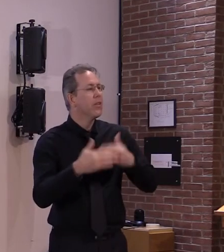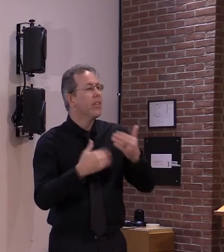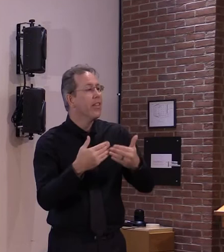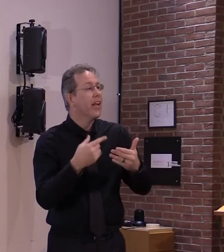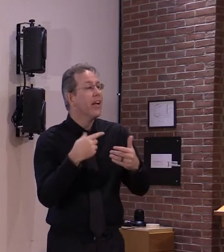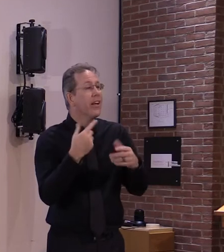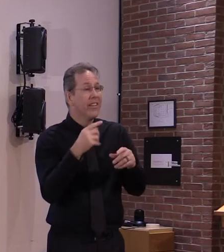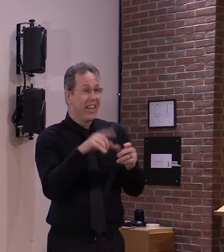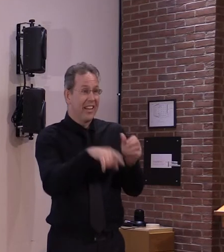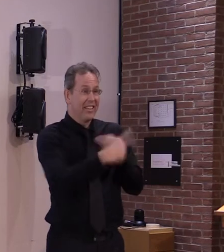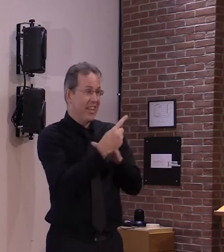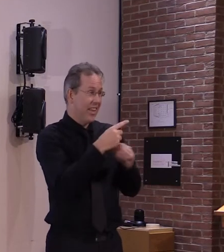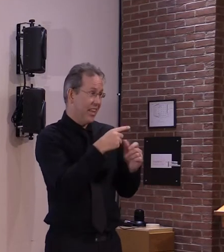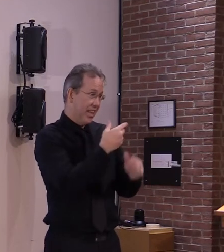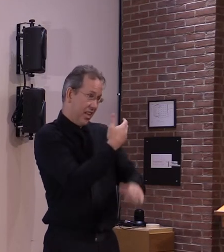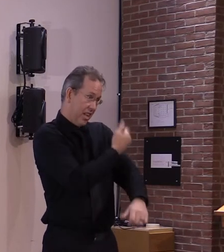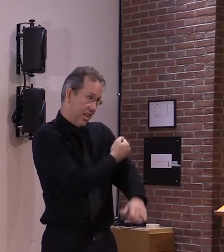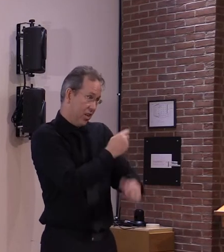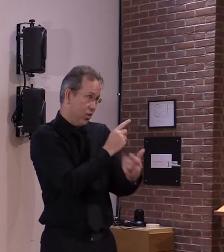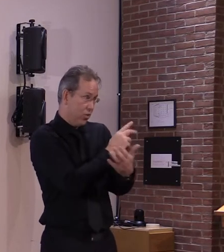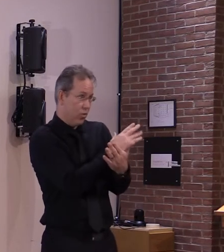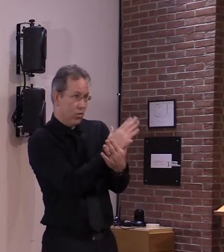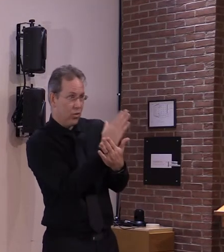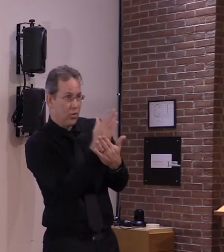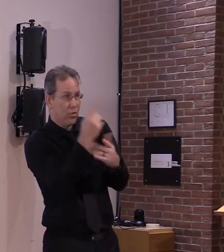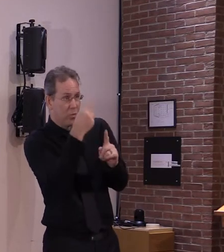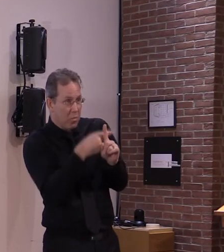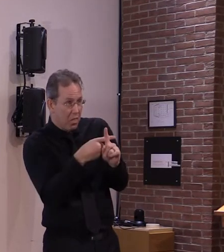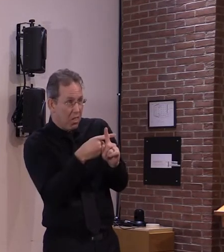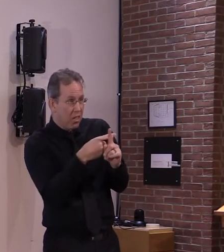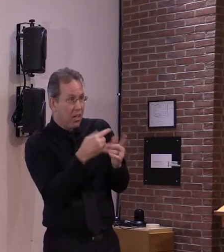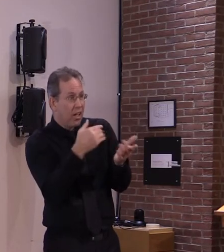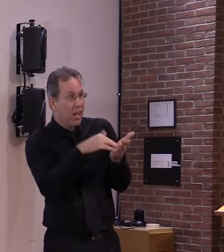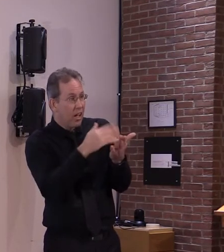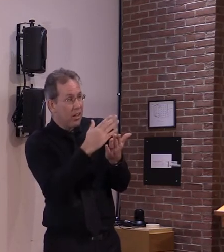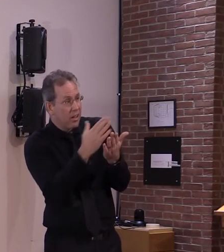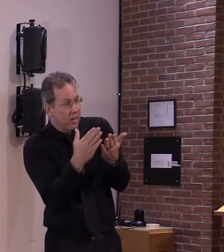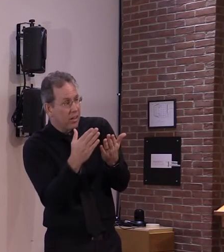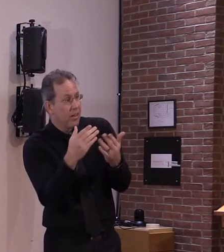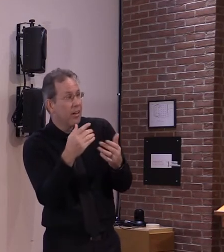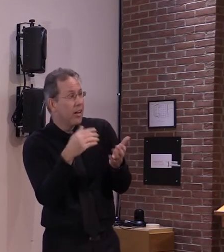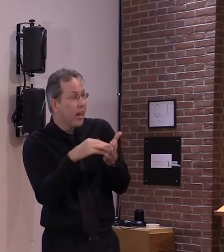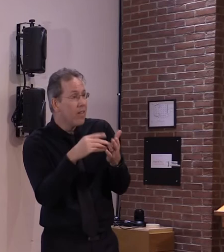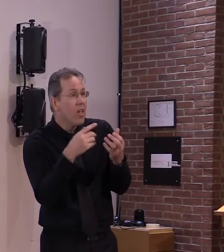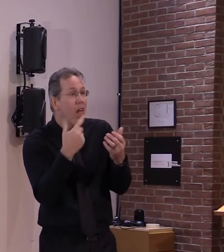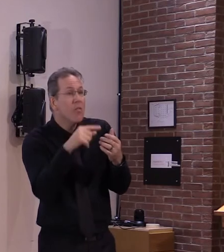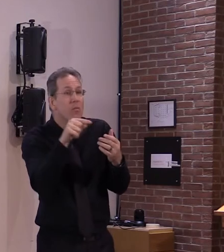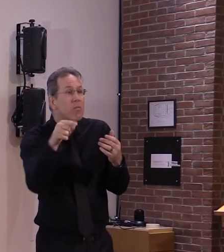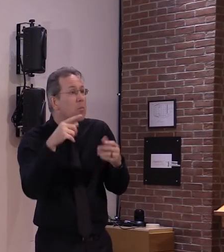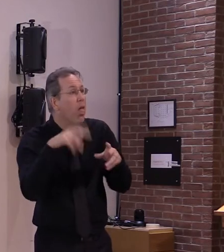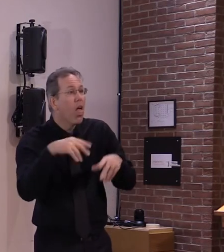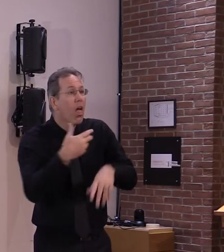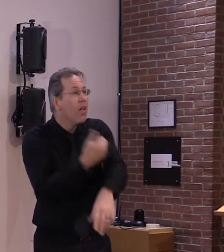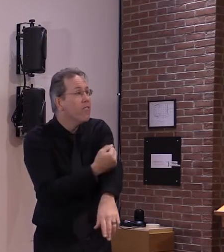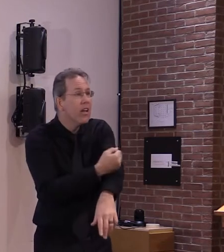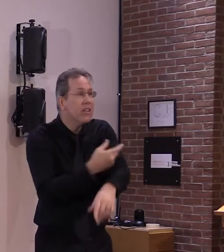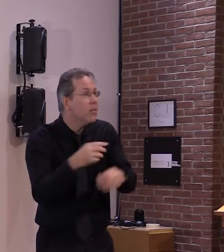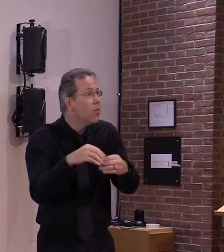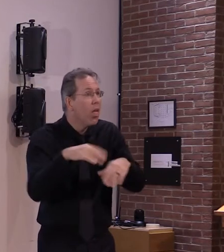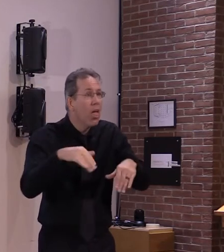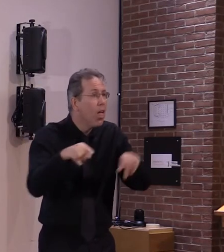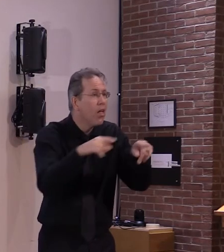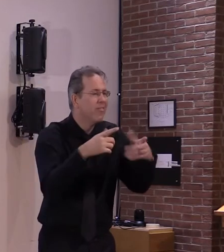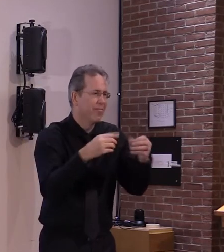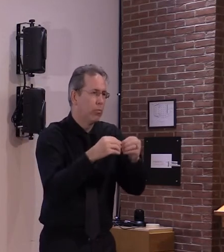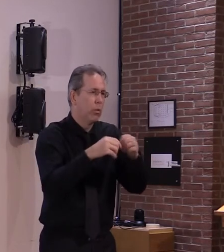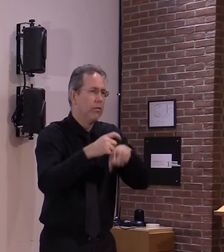april or may or june uh in terms of of getting vaccinations in the into place uh it could